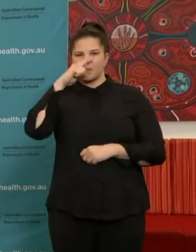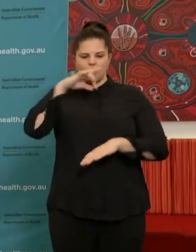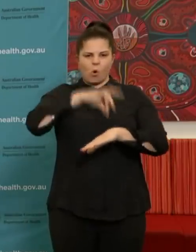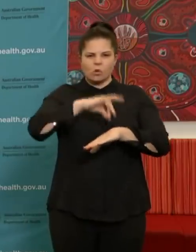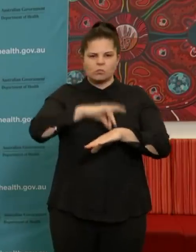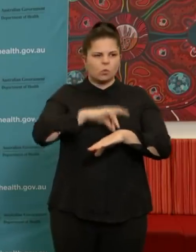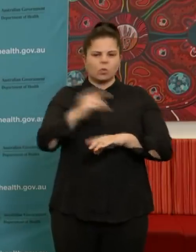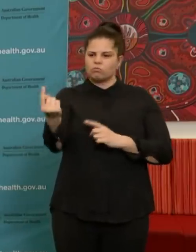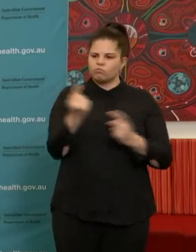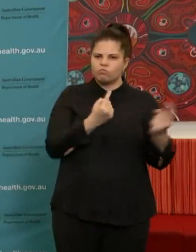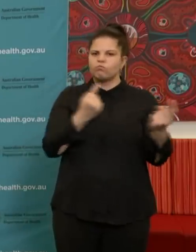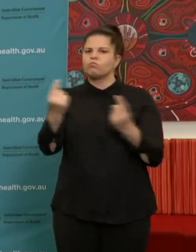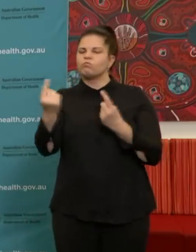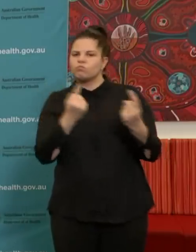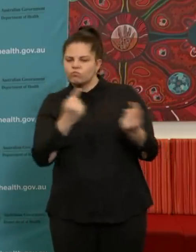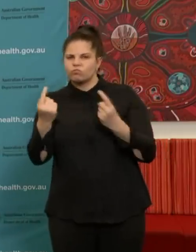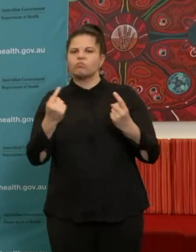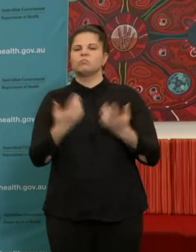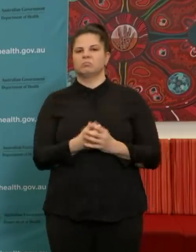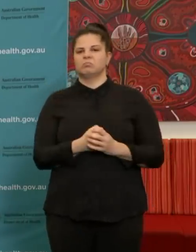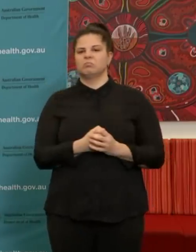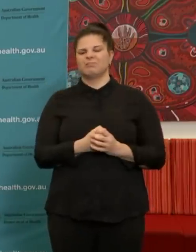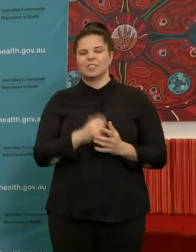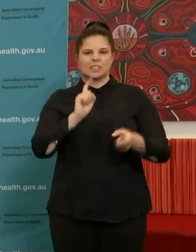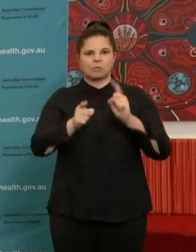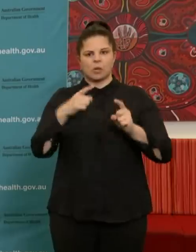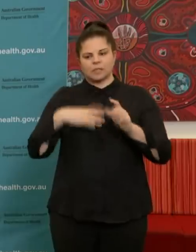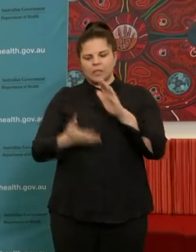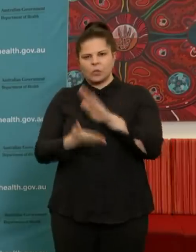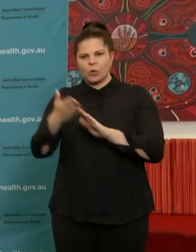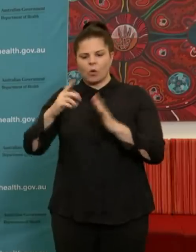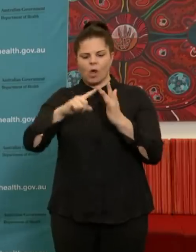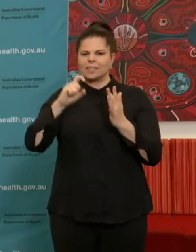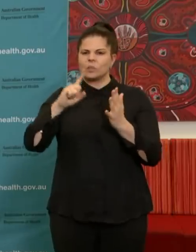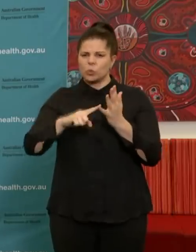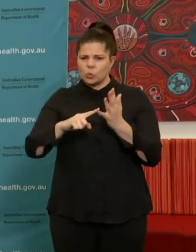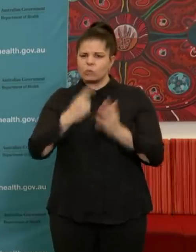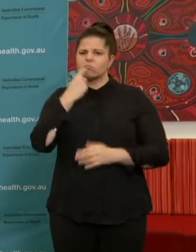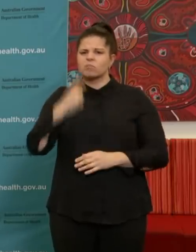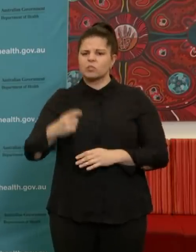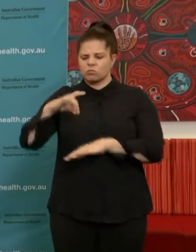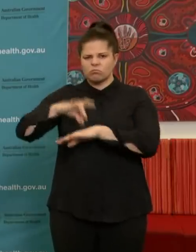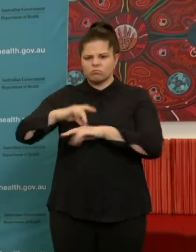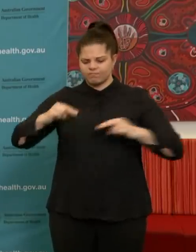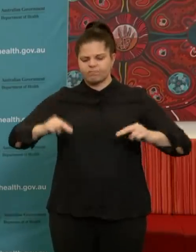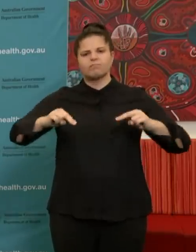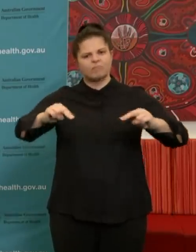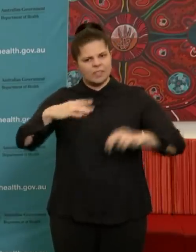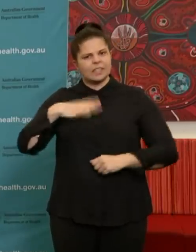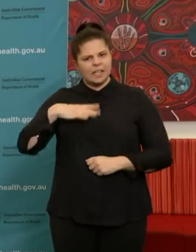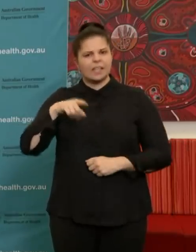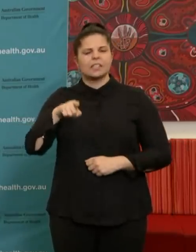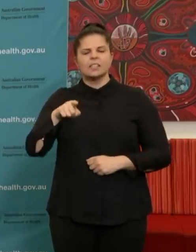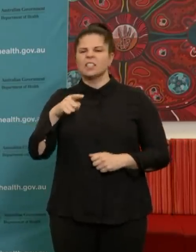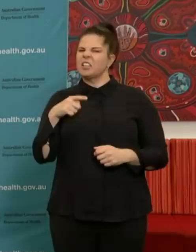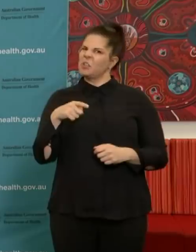system, those that need to be admitted to intensive care and so on. That some of these restrictions are